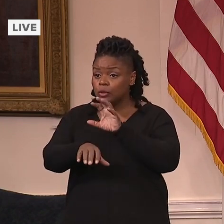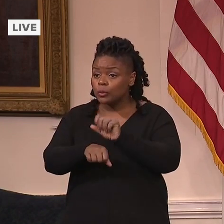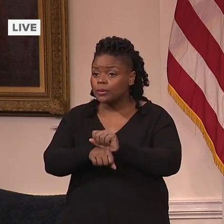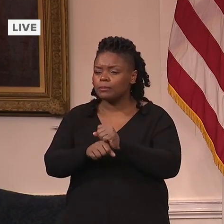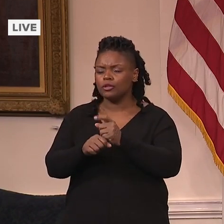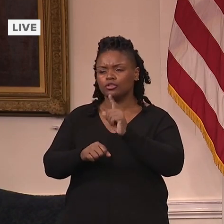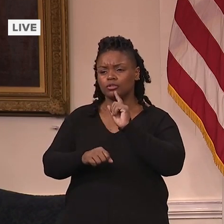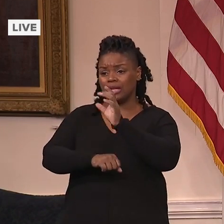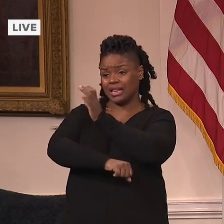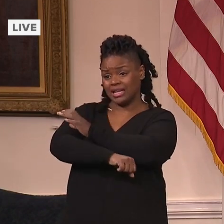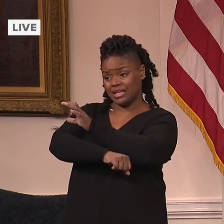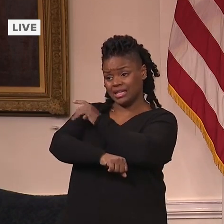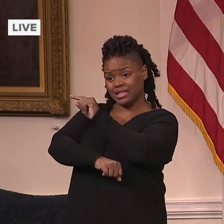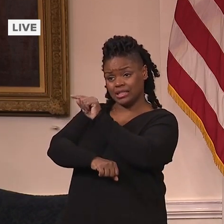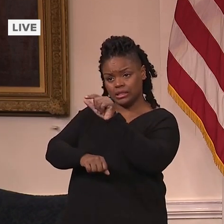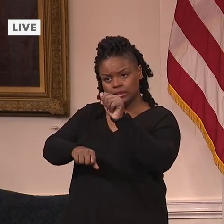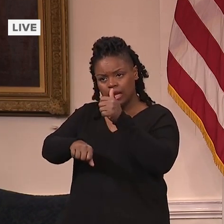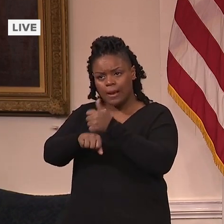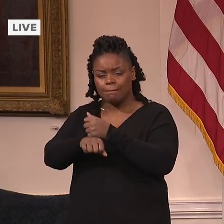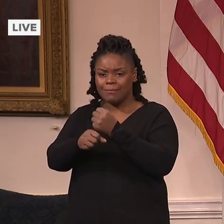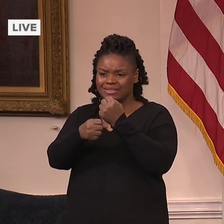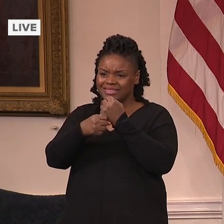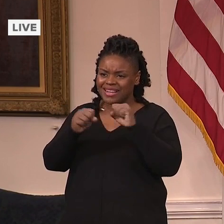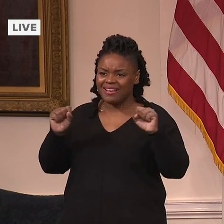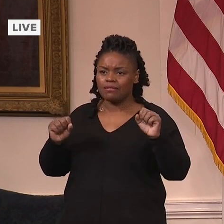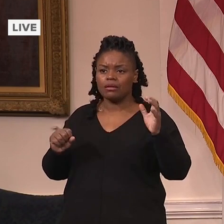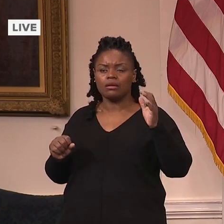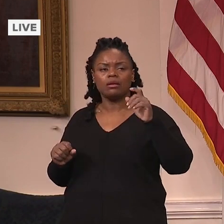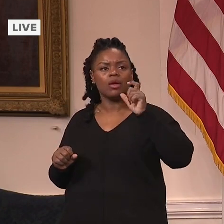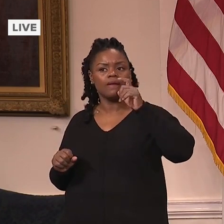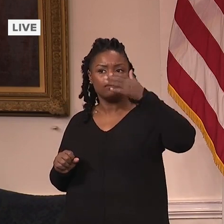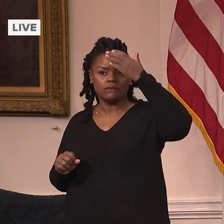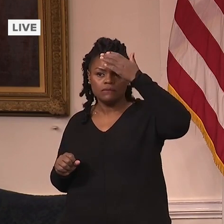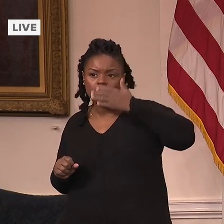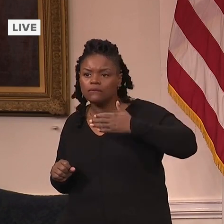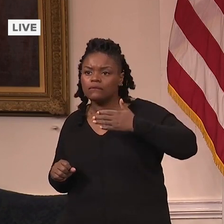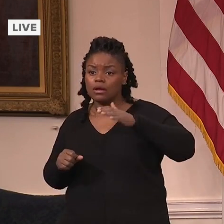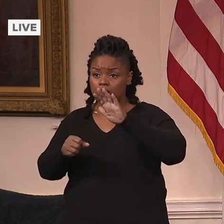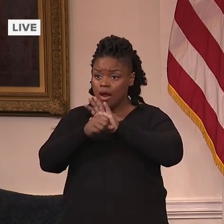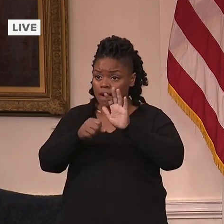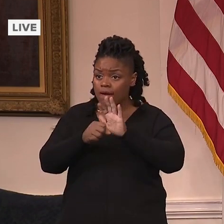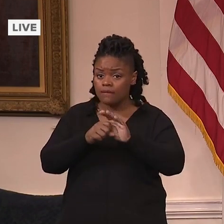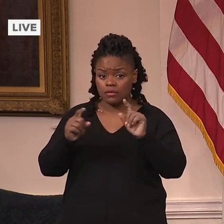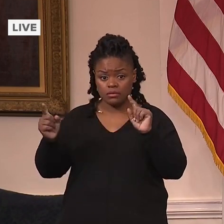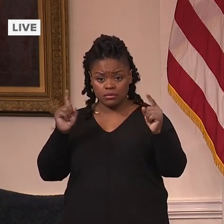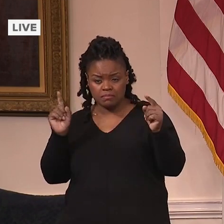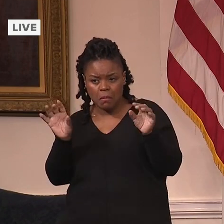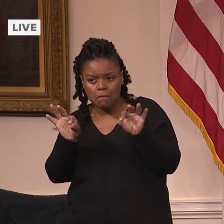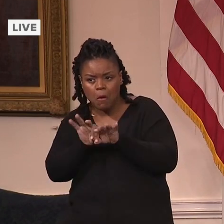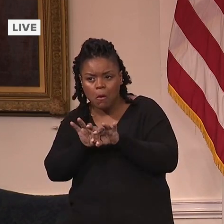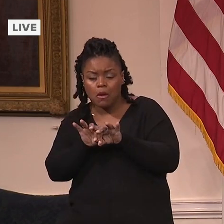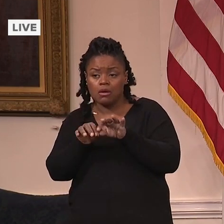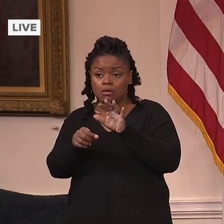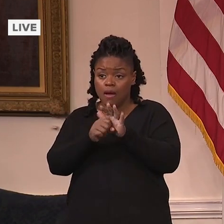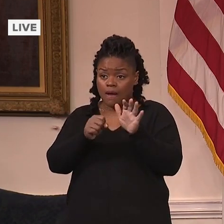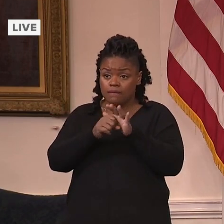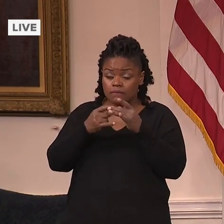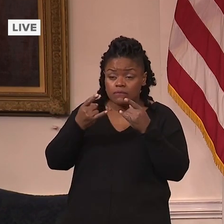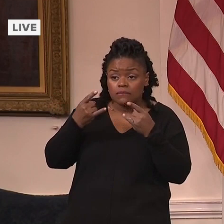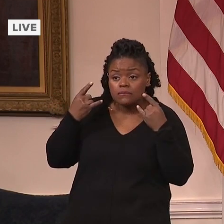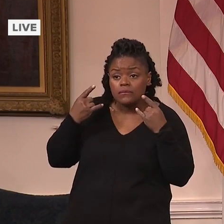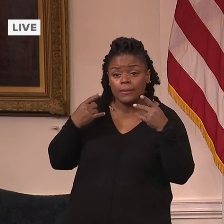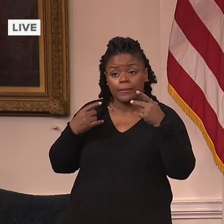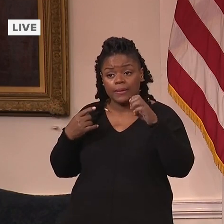are set up securely and safely and also with adequate room to accommodate all of our COVID